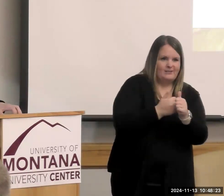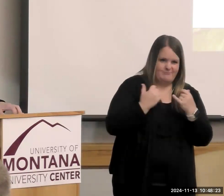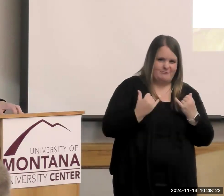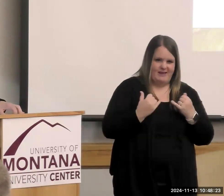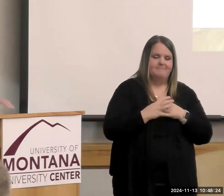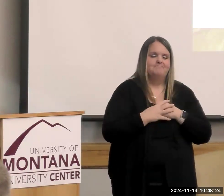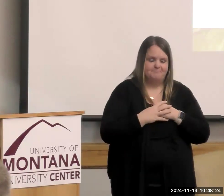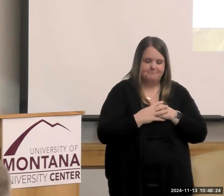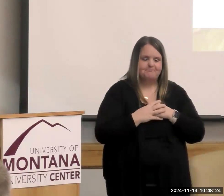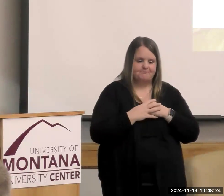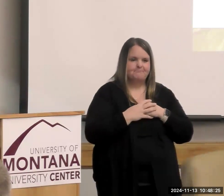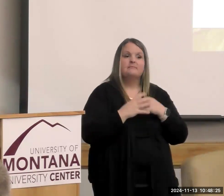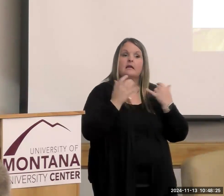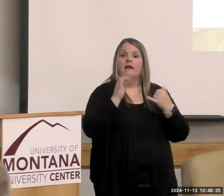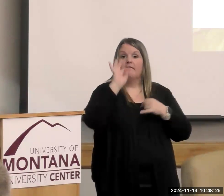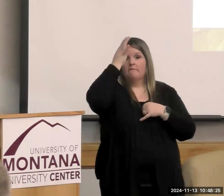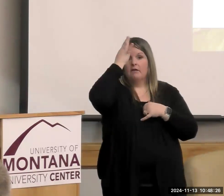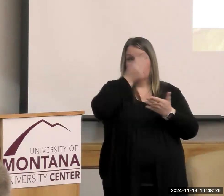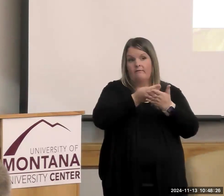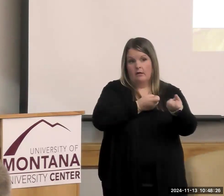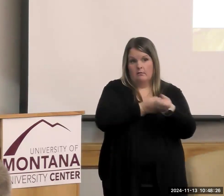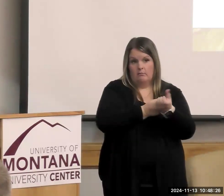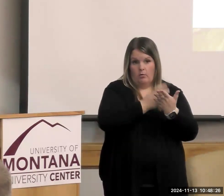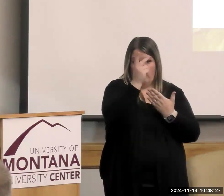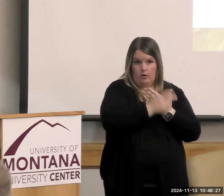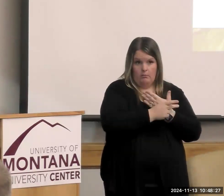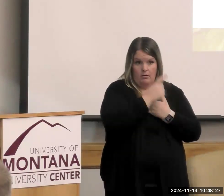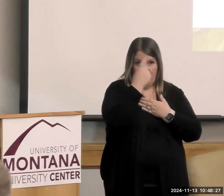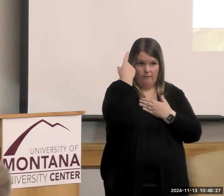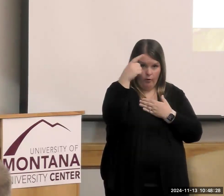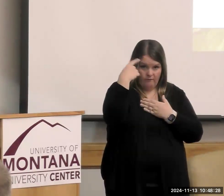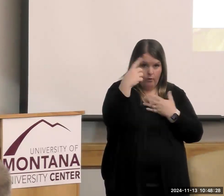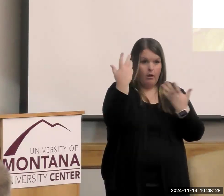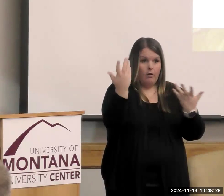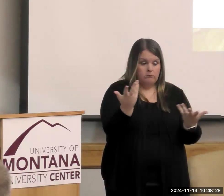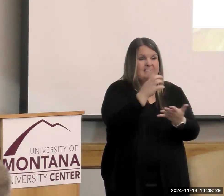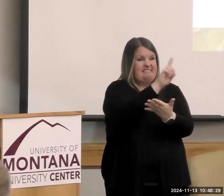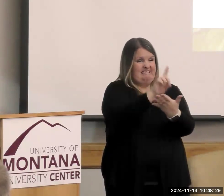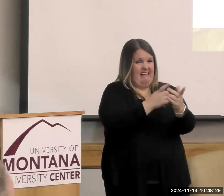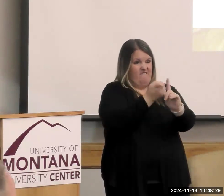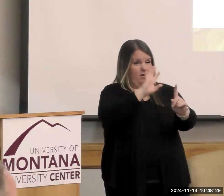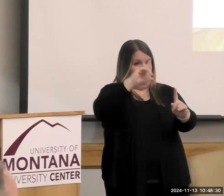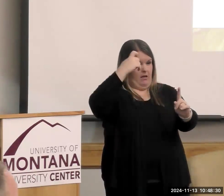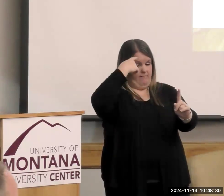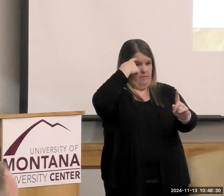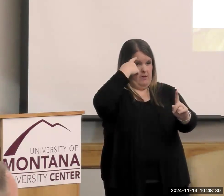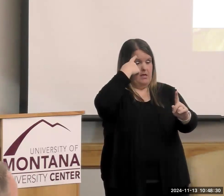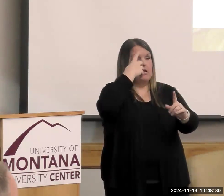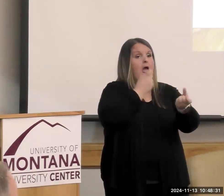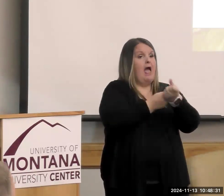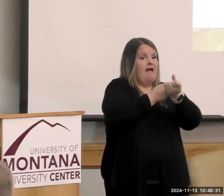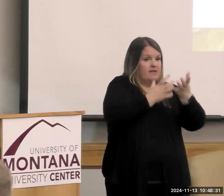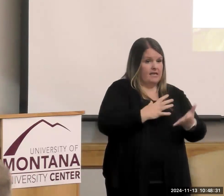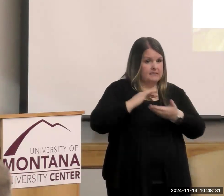federally funded programs are designed by our government and advocates and partners